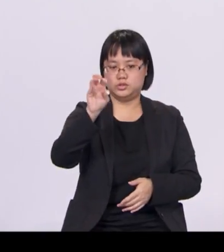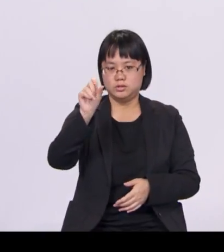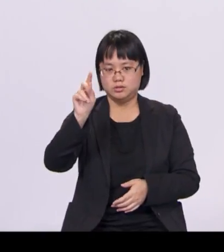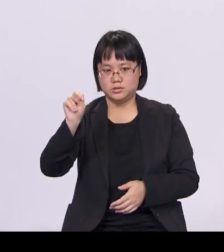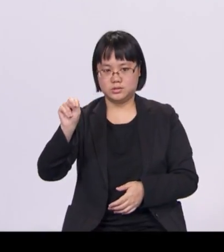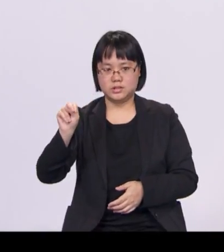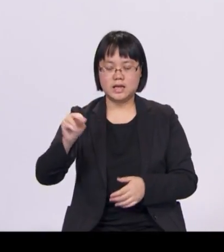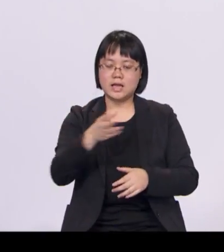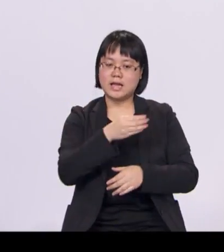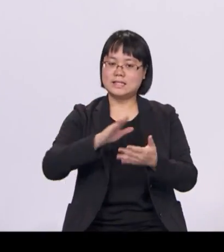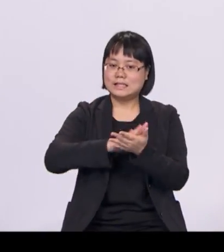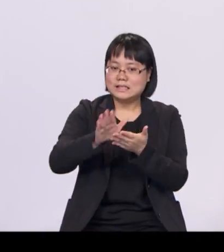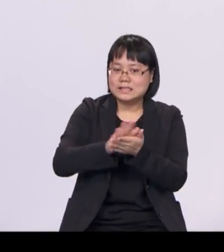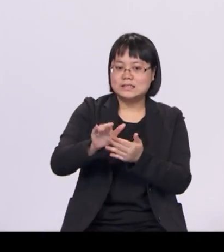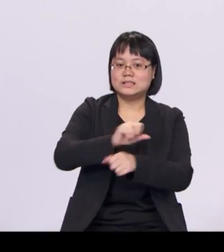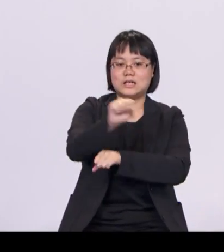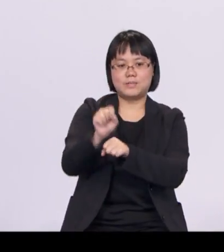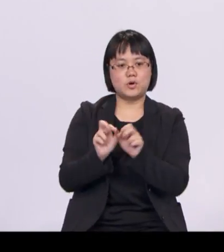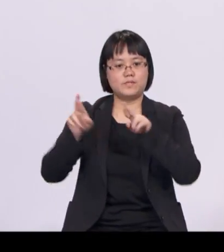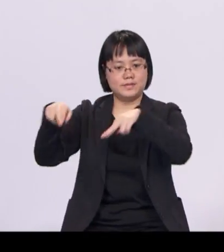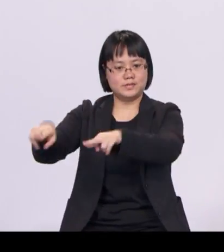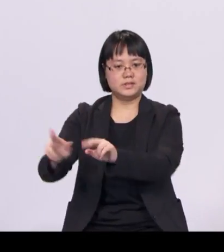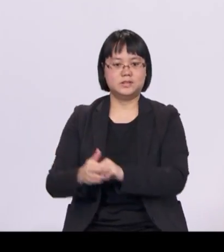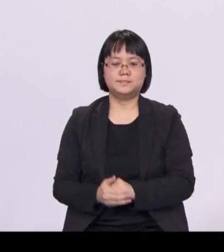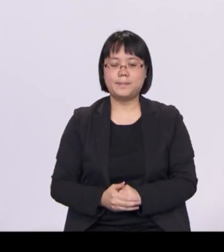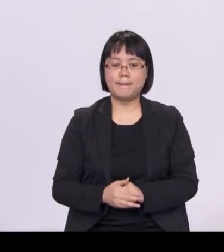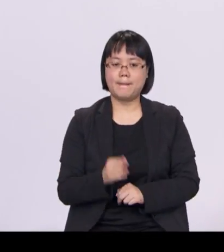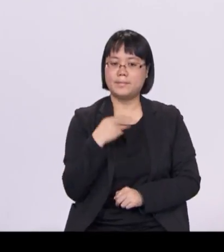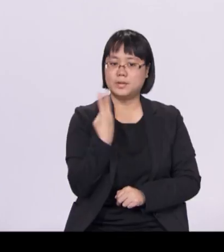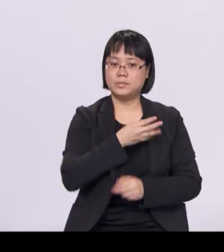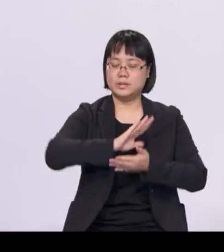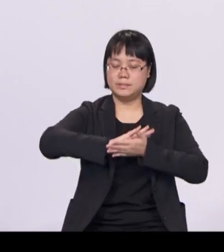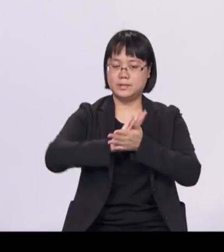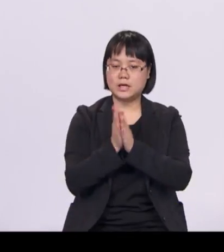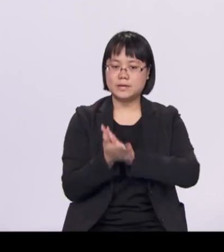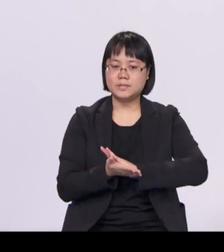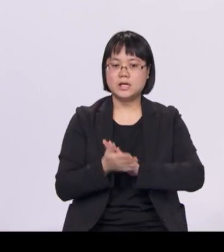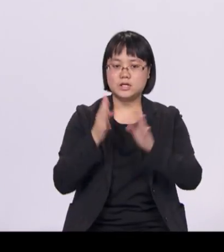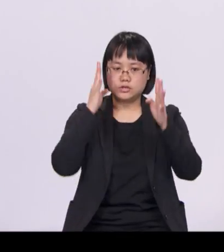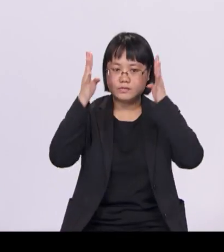Along the way, we became innovators in water treatment and waste management.